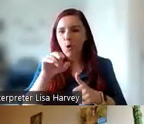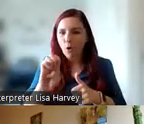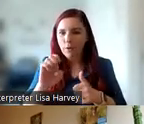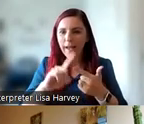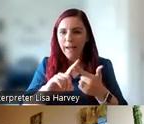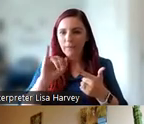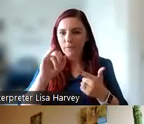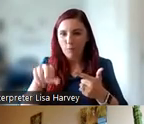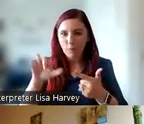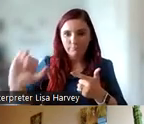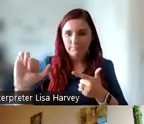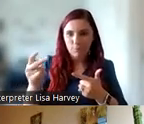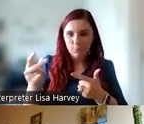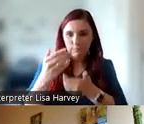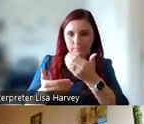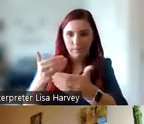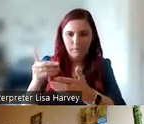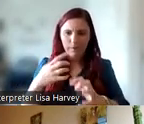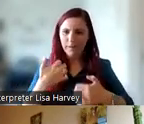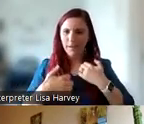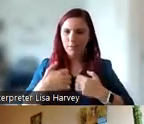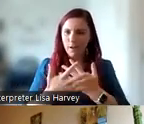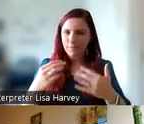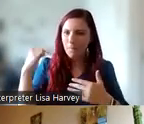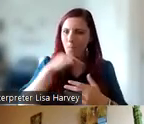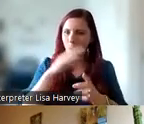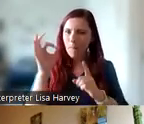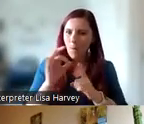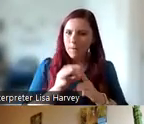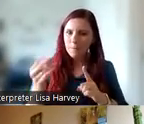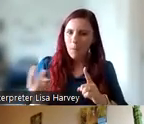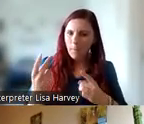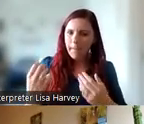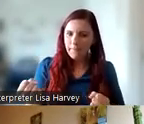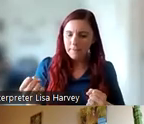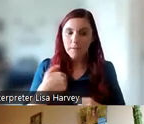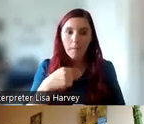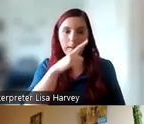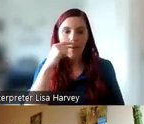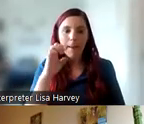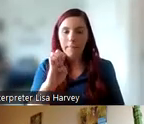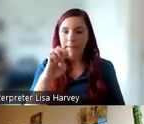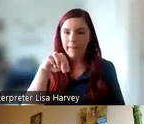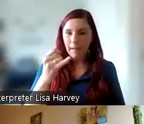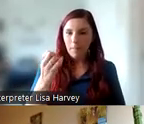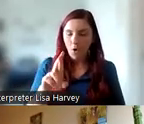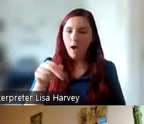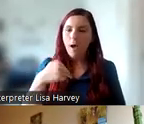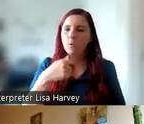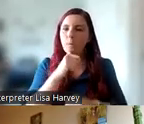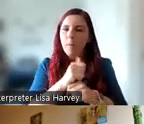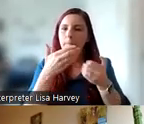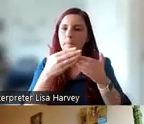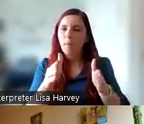their talks. They were both really interesting and lots of important points in both. So my name is Imer and I'm going to be talking about public and patient